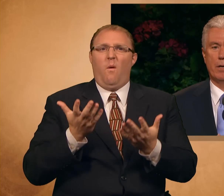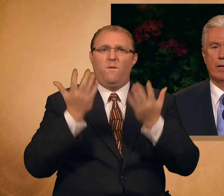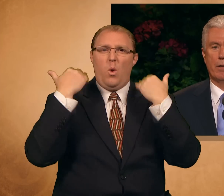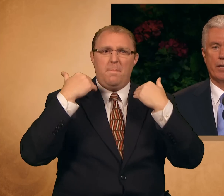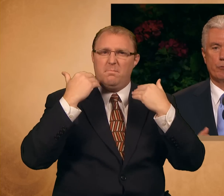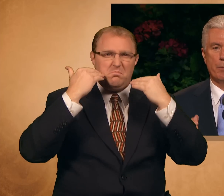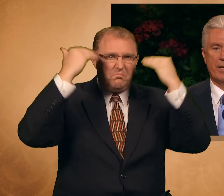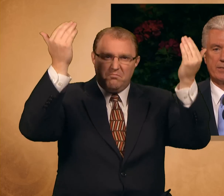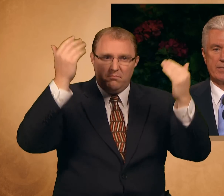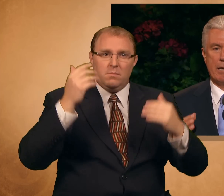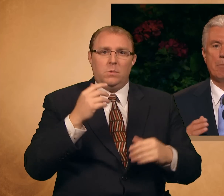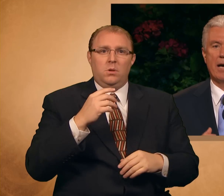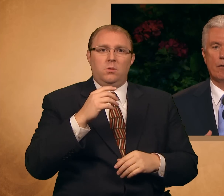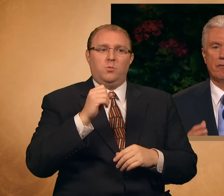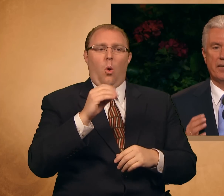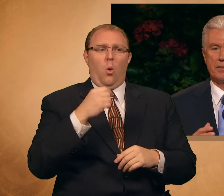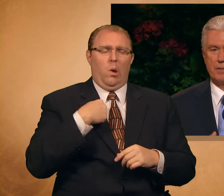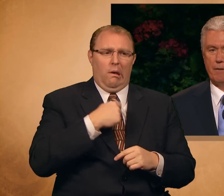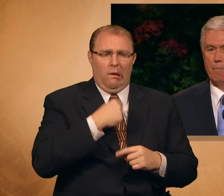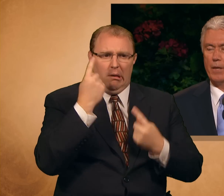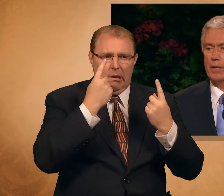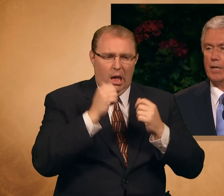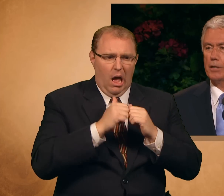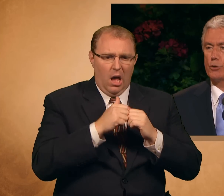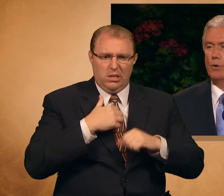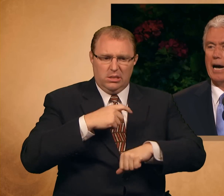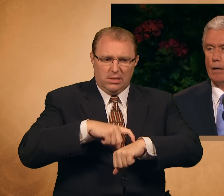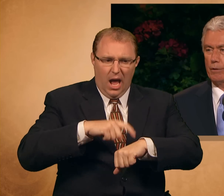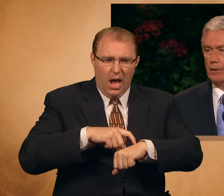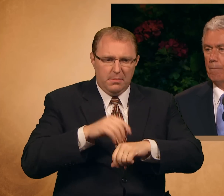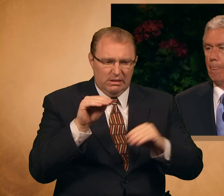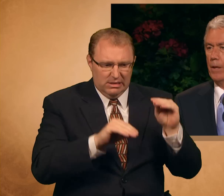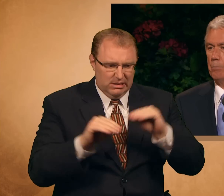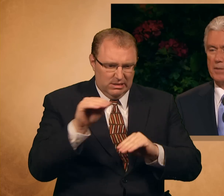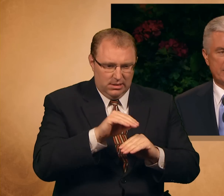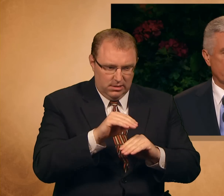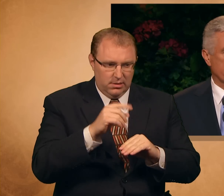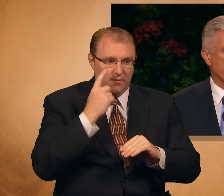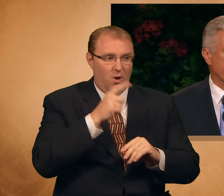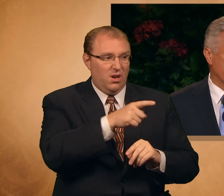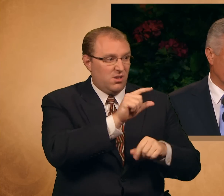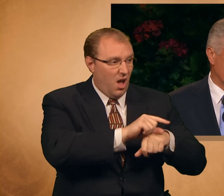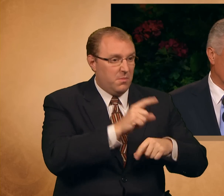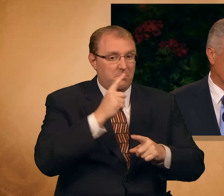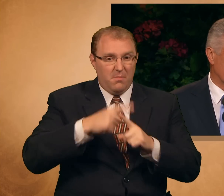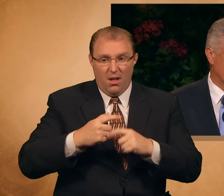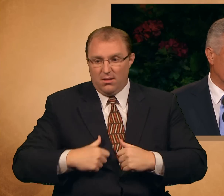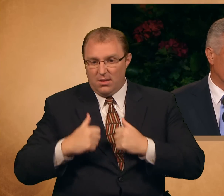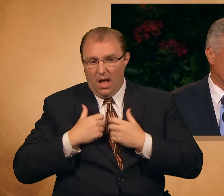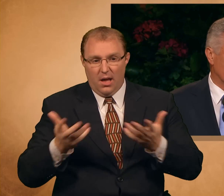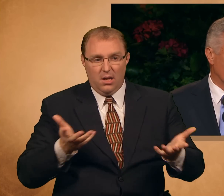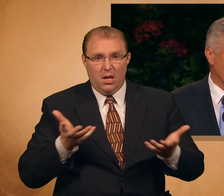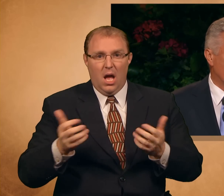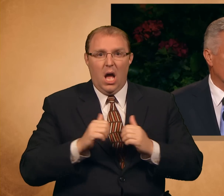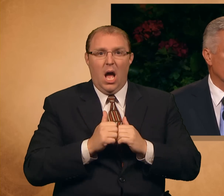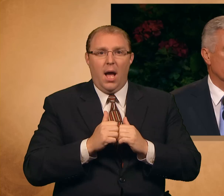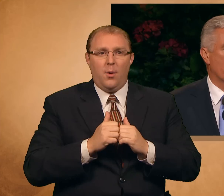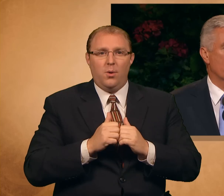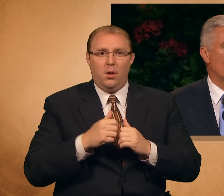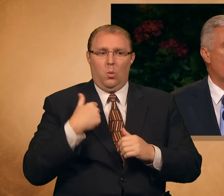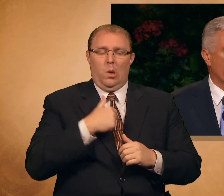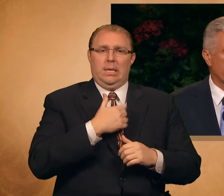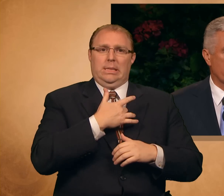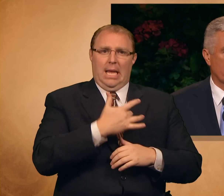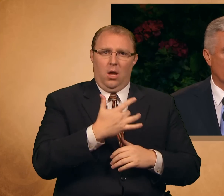that we must somehow fit into our busy schedules. We focus